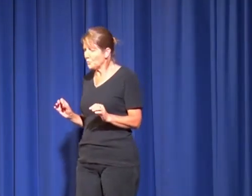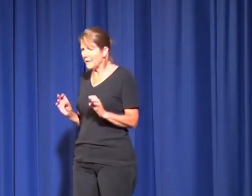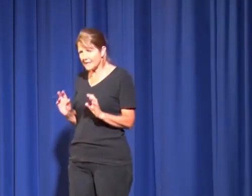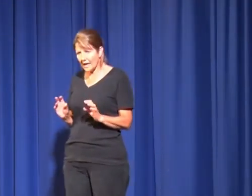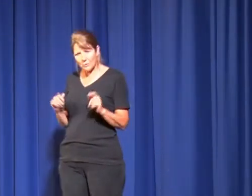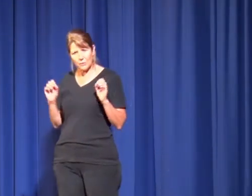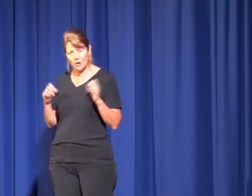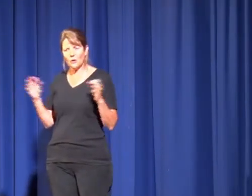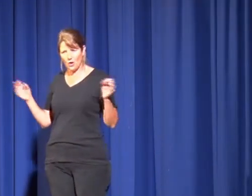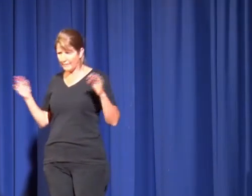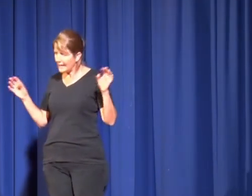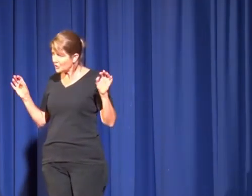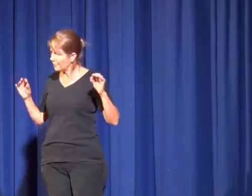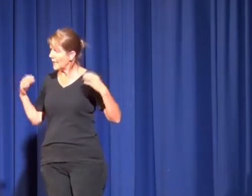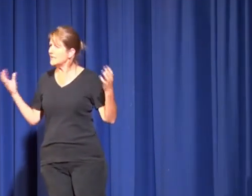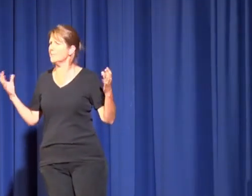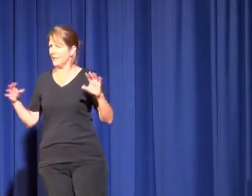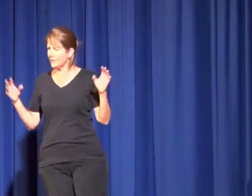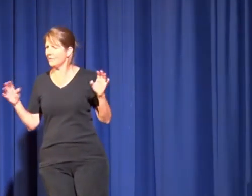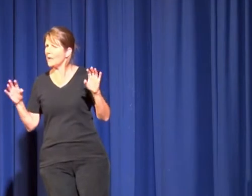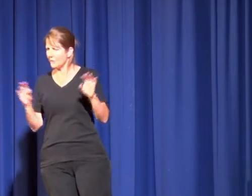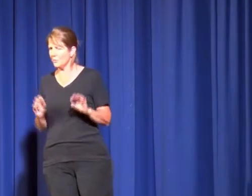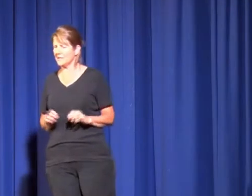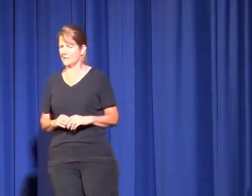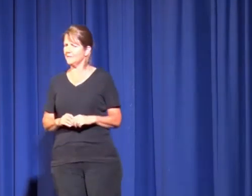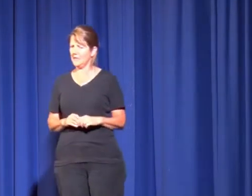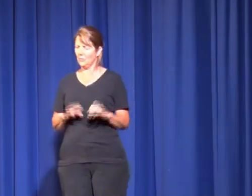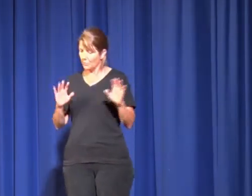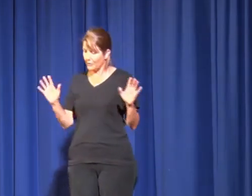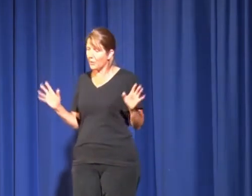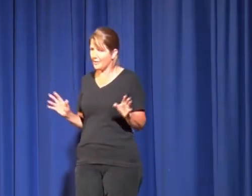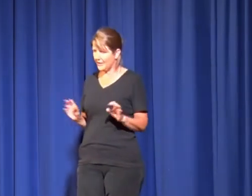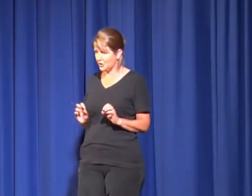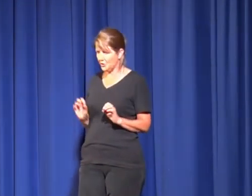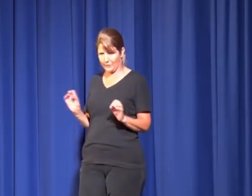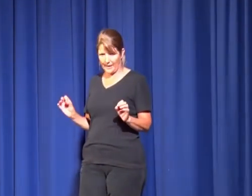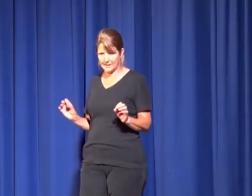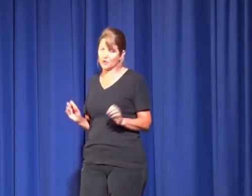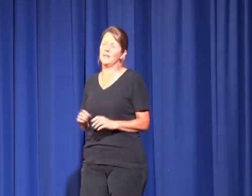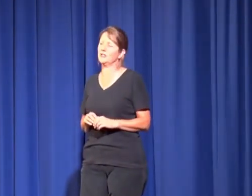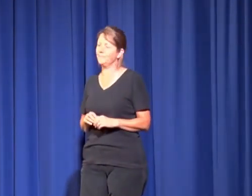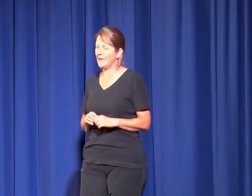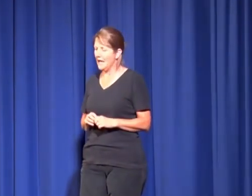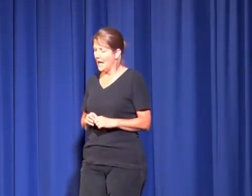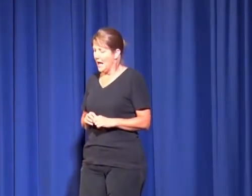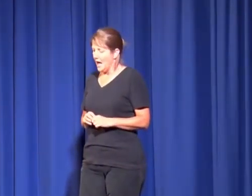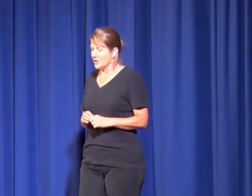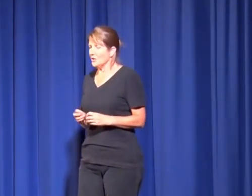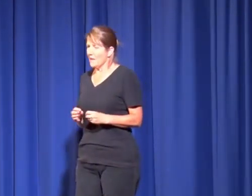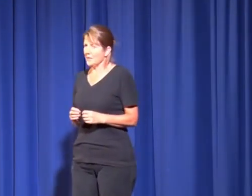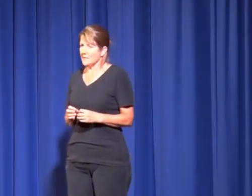we decided we would go home and each put a demand, whatever we thought was convenient or the right thing to do for our situation. So, mine